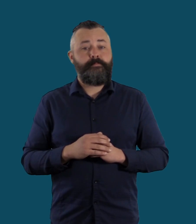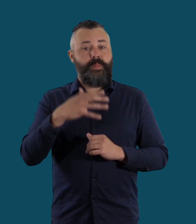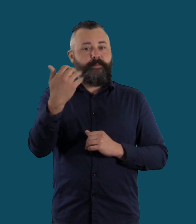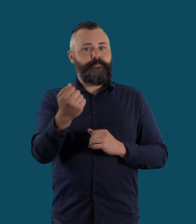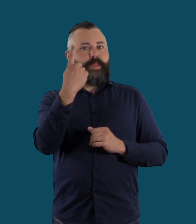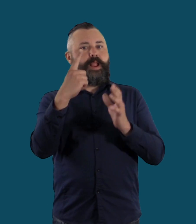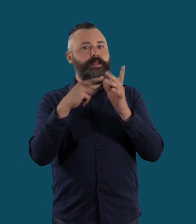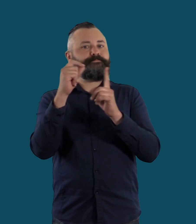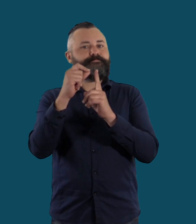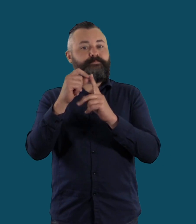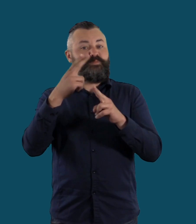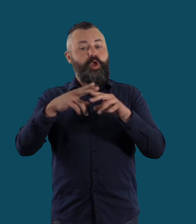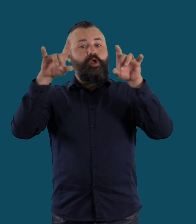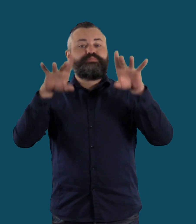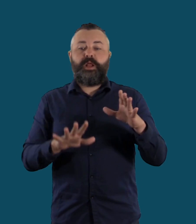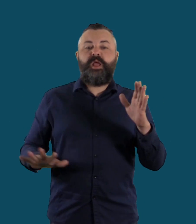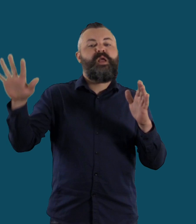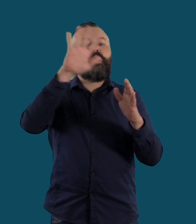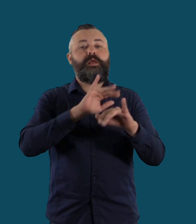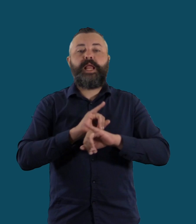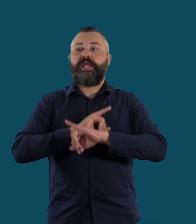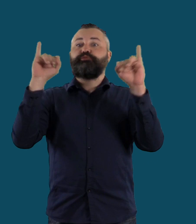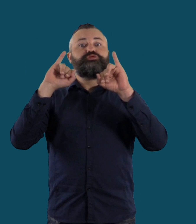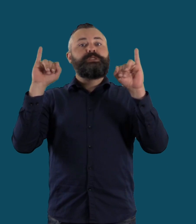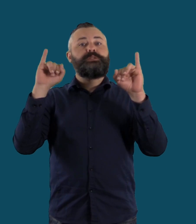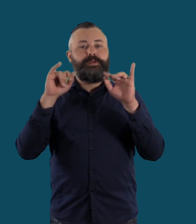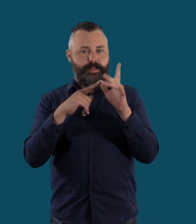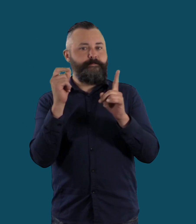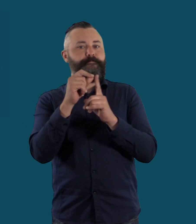There is an app for national emergencies in Australia, called Emergency Aus.